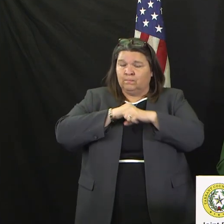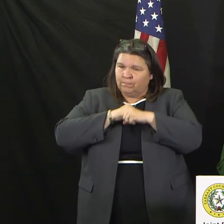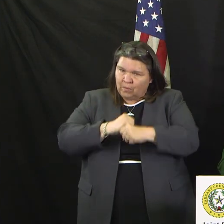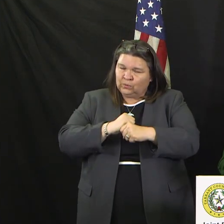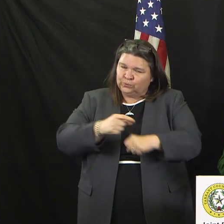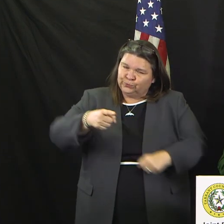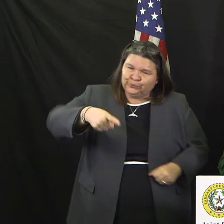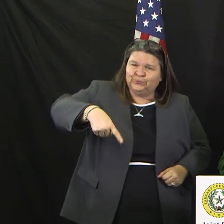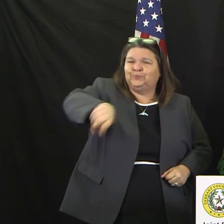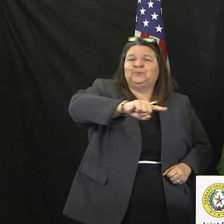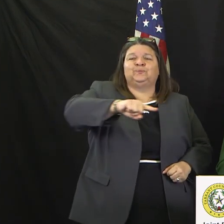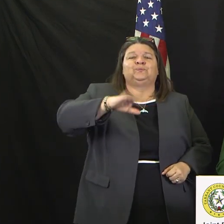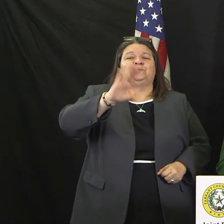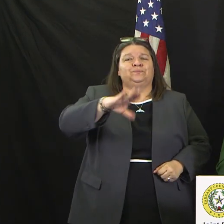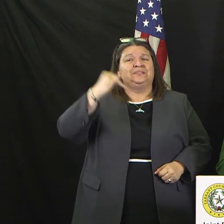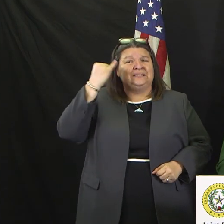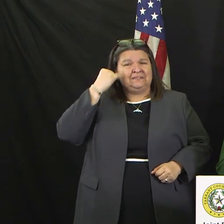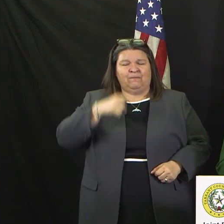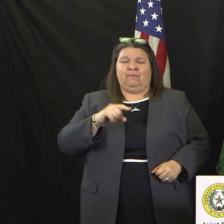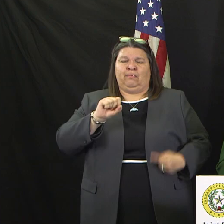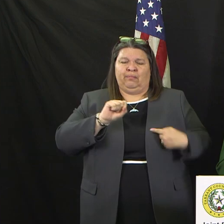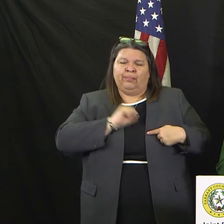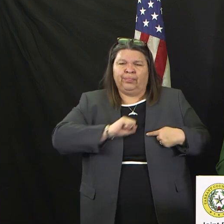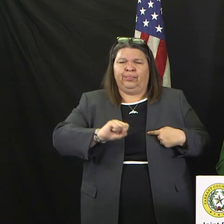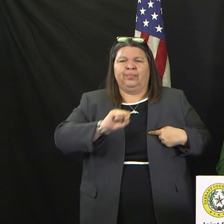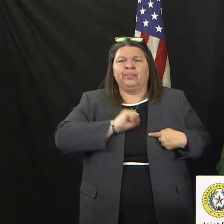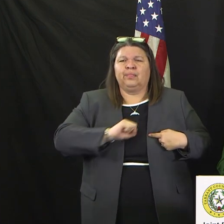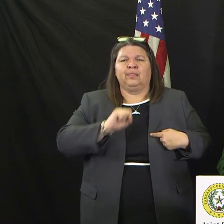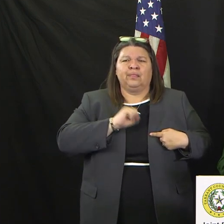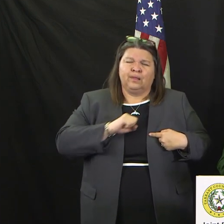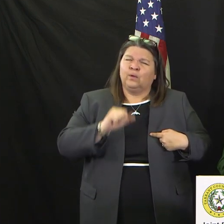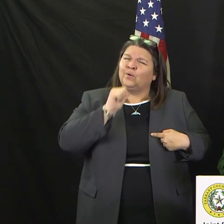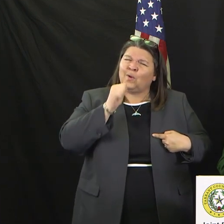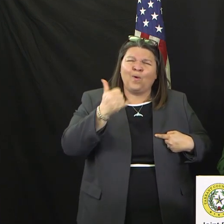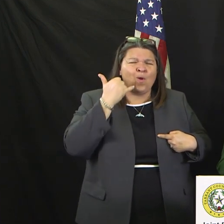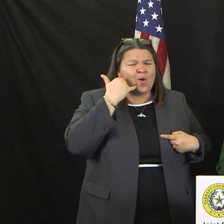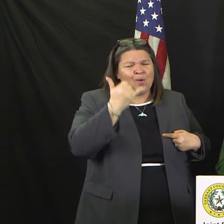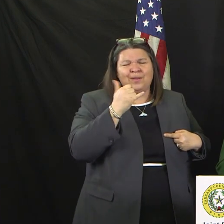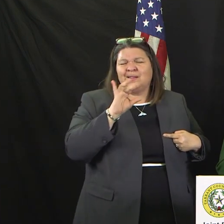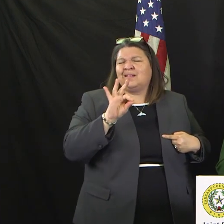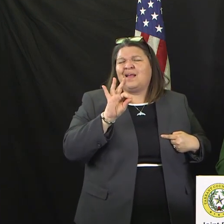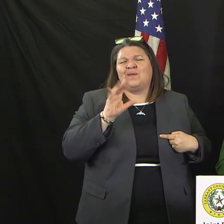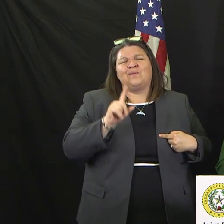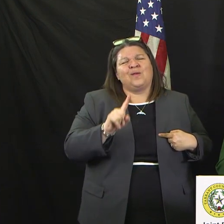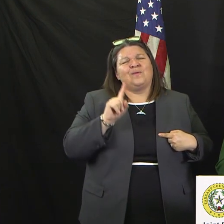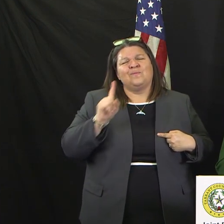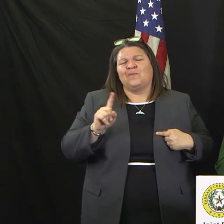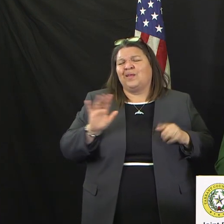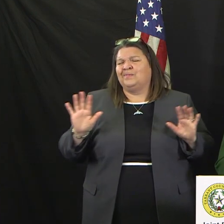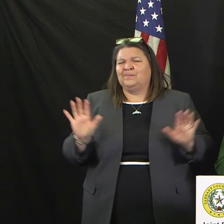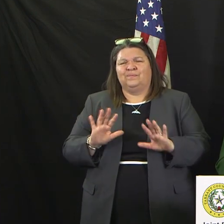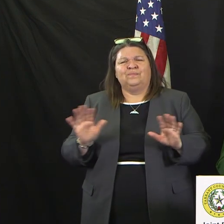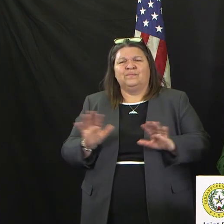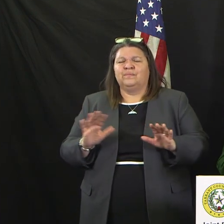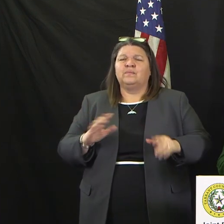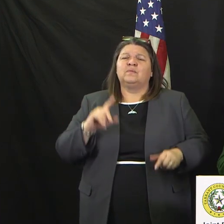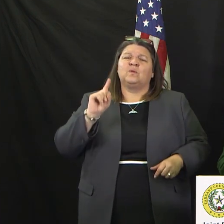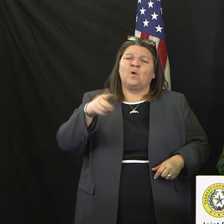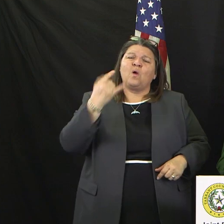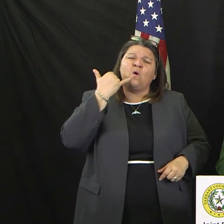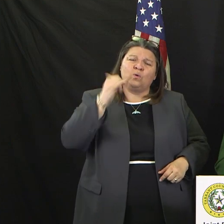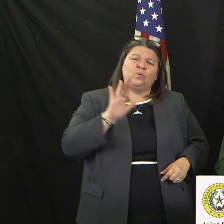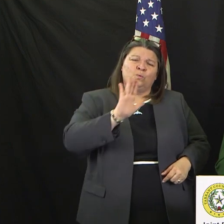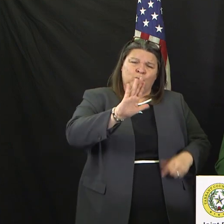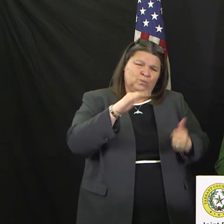cough. Call your doctor or your medical care provider or go to the clinic on the corner first. As a last